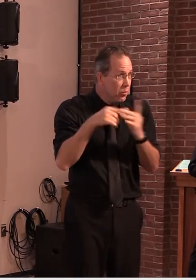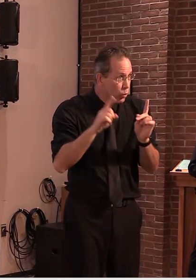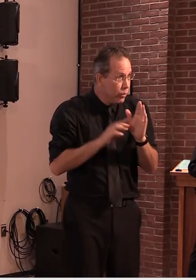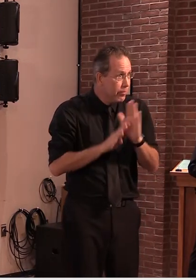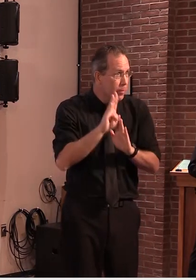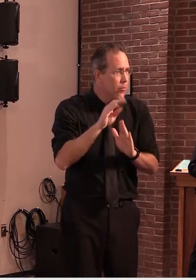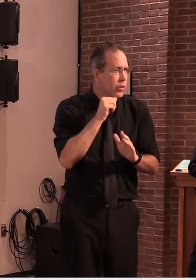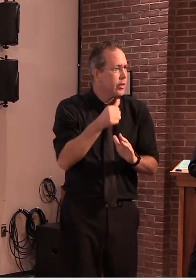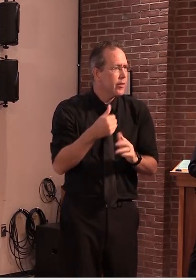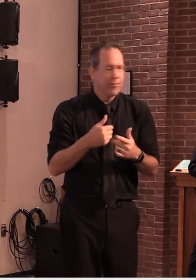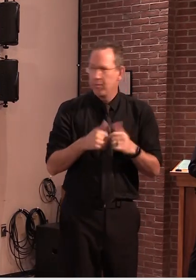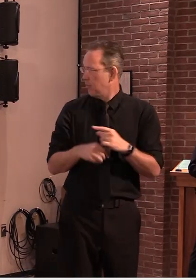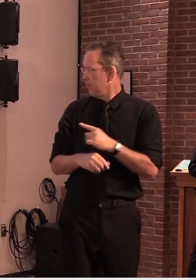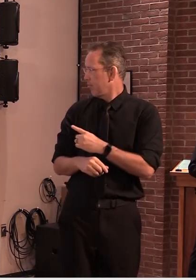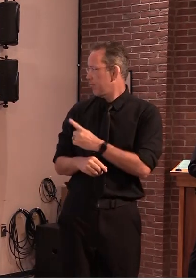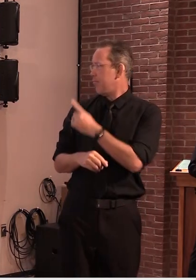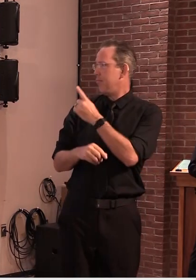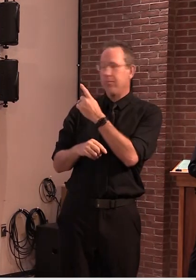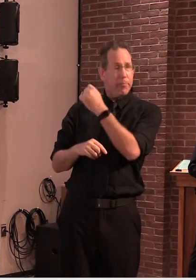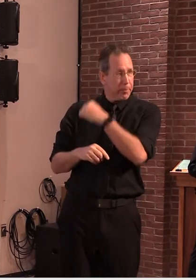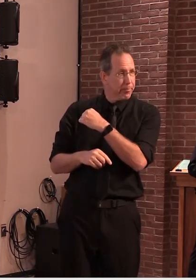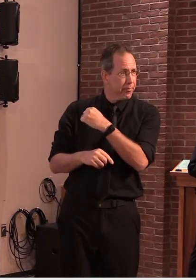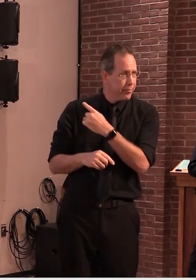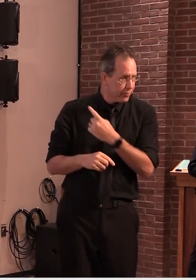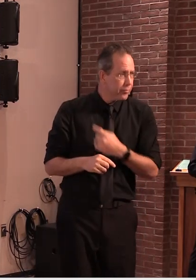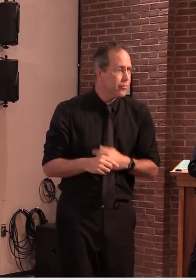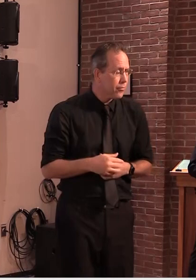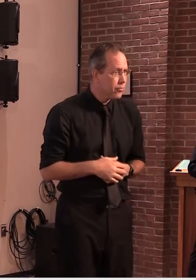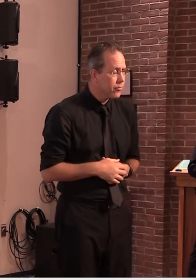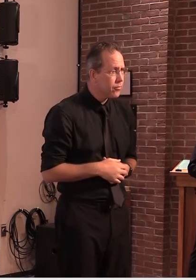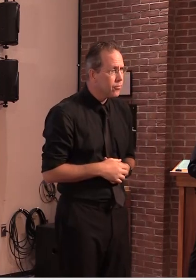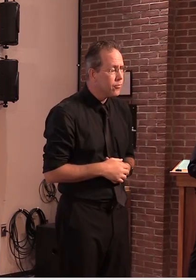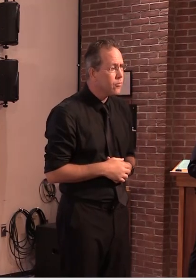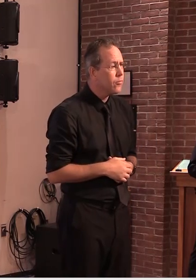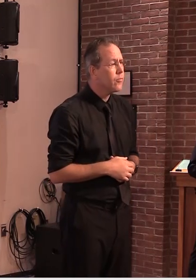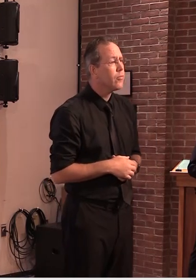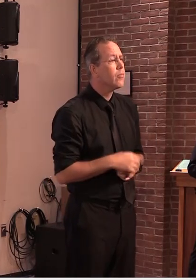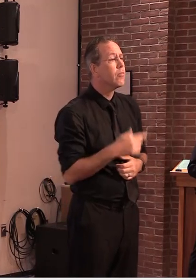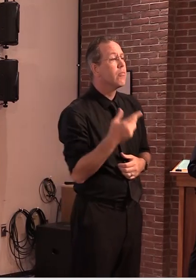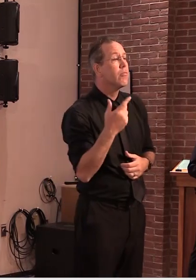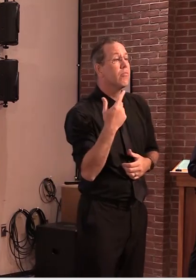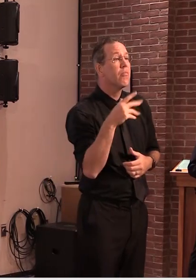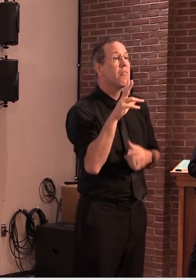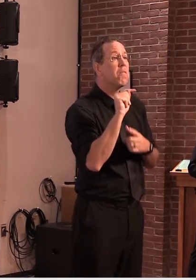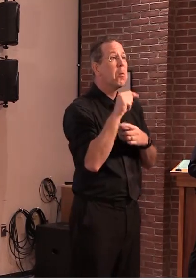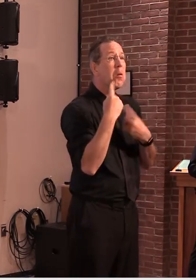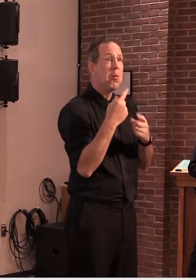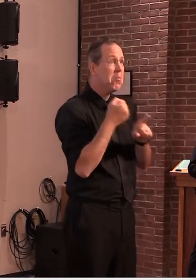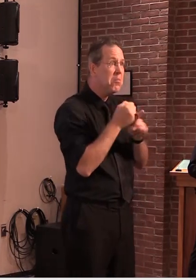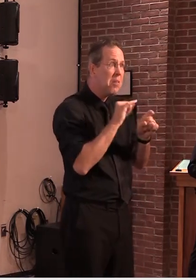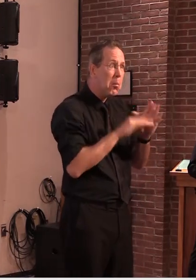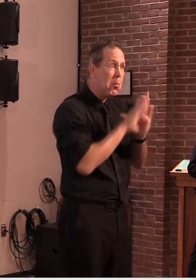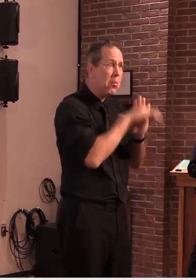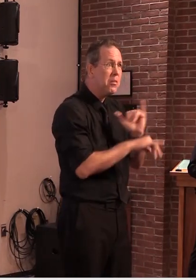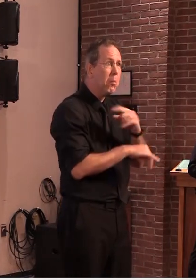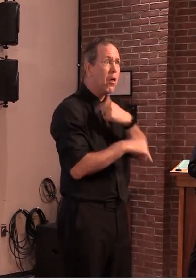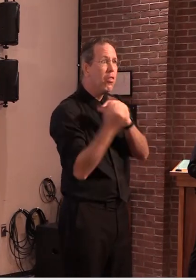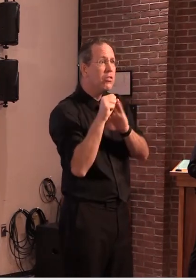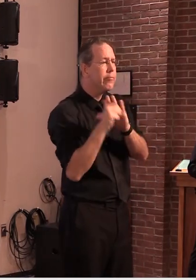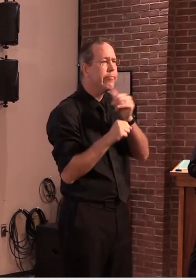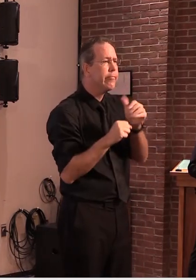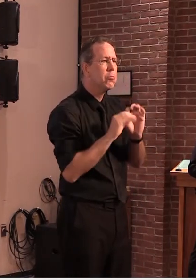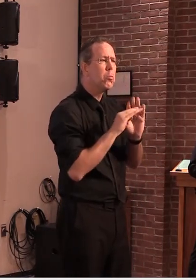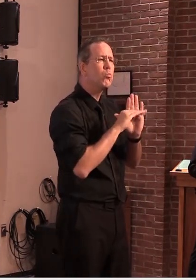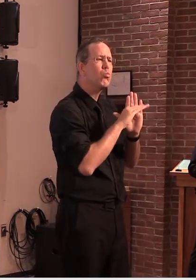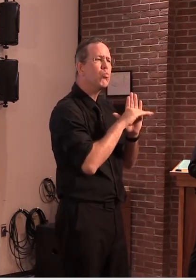even multiple hundreds of cases. Fortunately, Vermont did not follow suit, and its epi team at the Department of Health